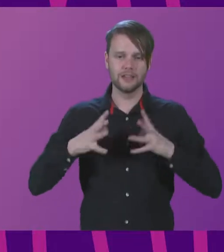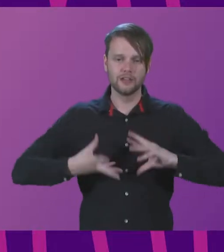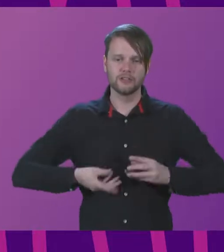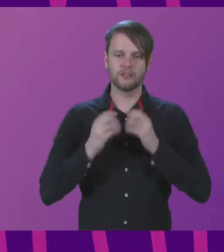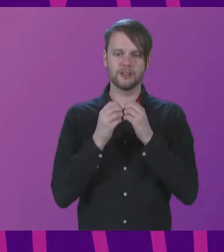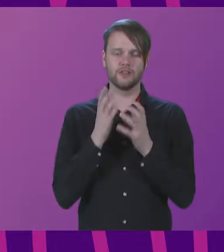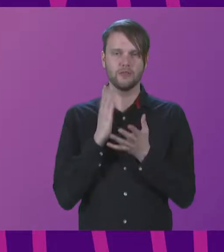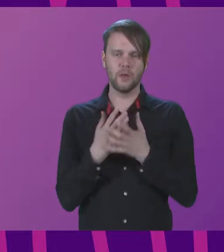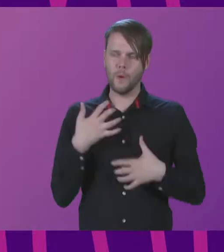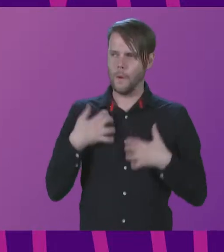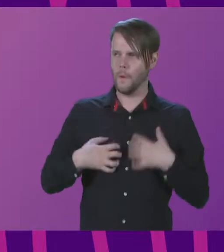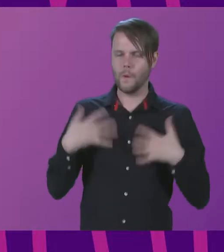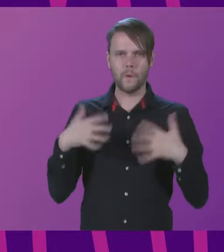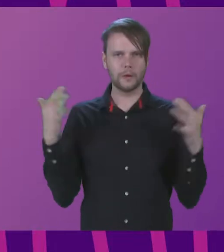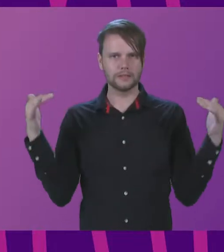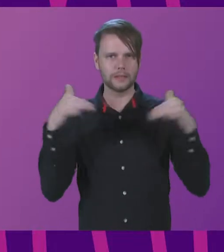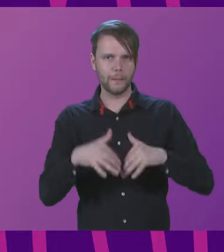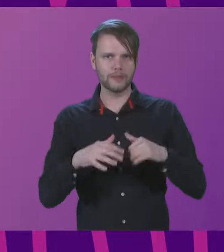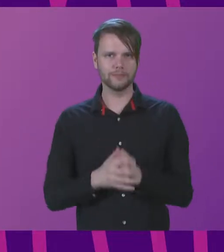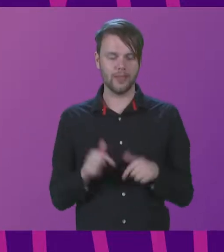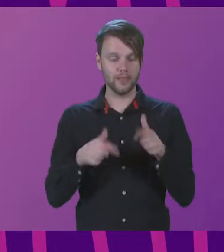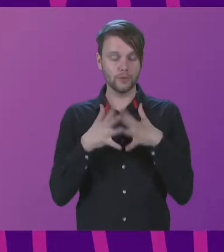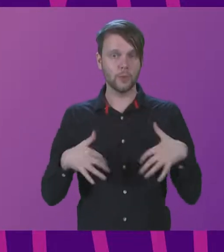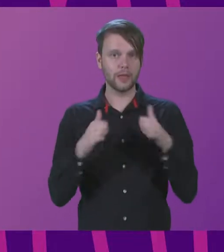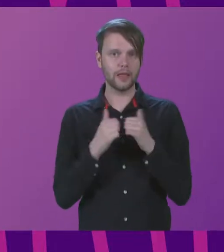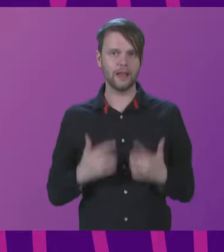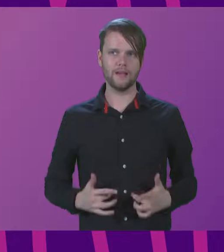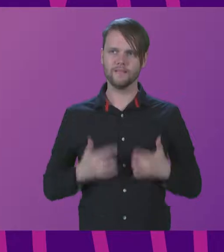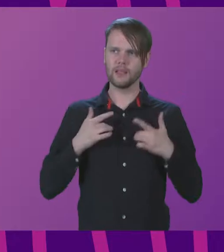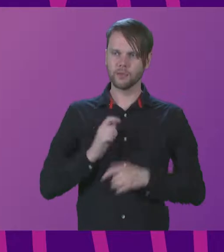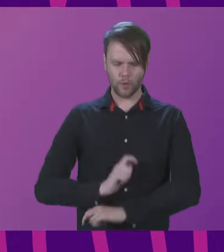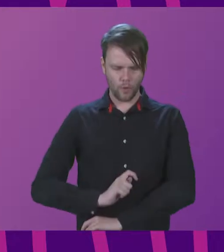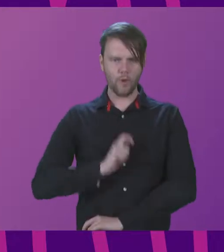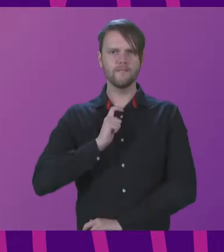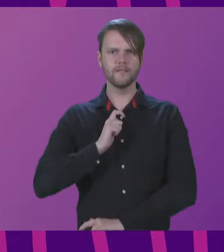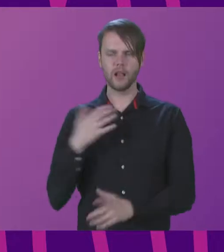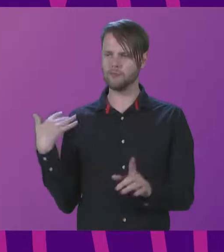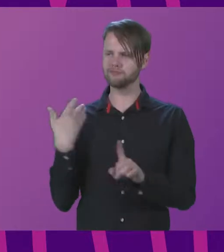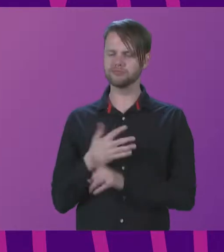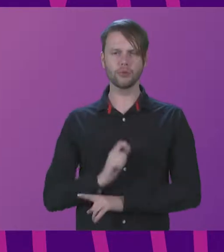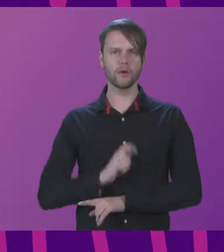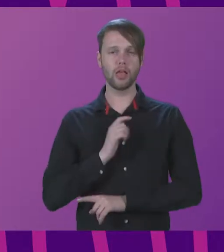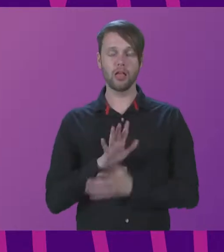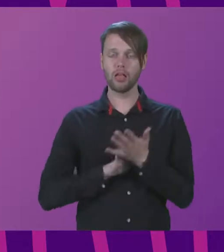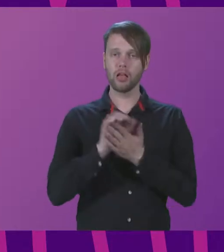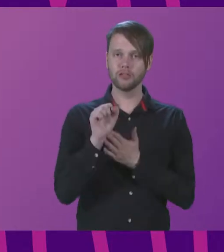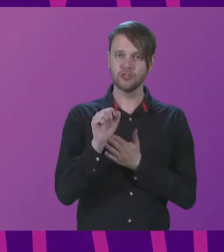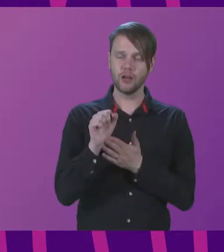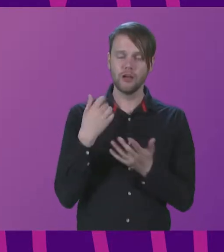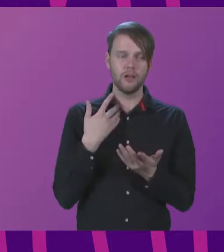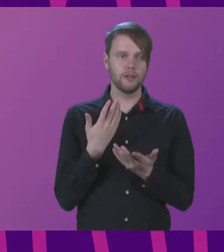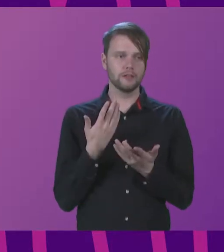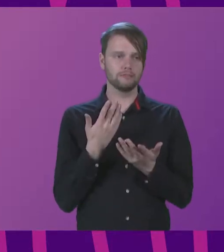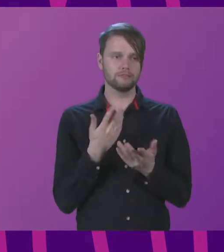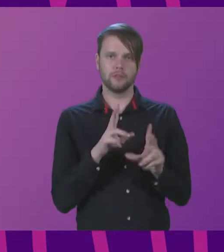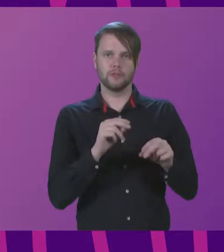and inspiring summit. I leave this weekend feeling more confident than ever that culture is not only a